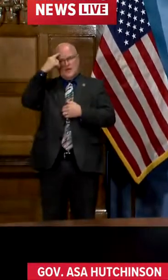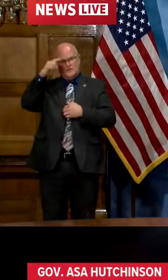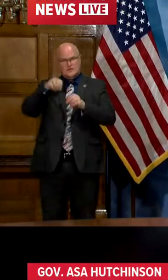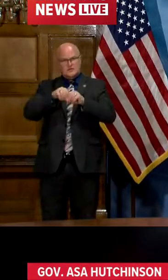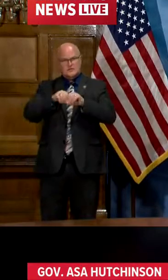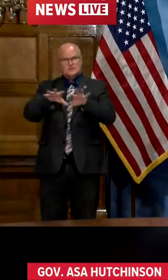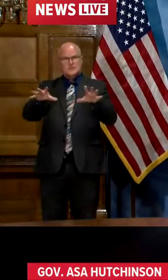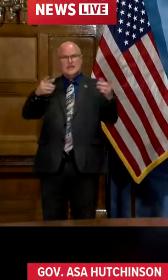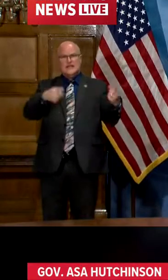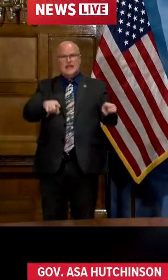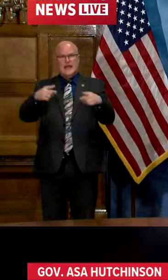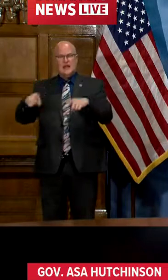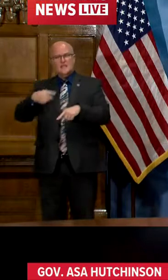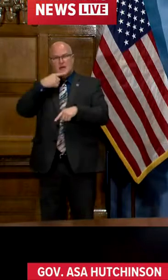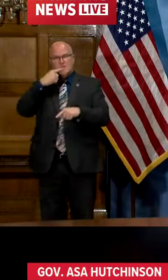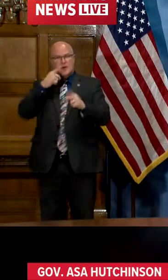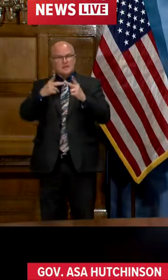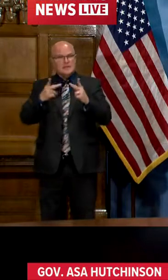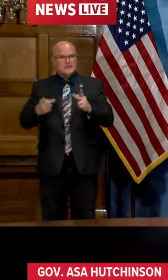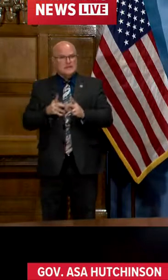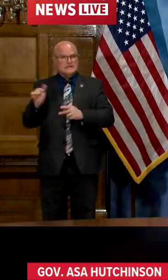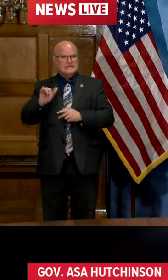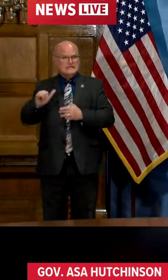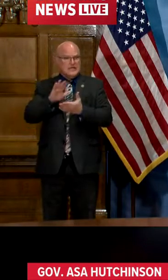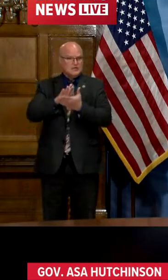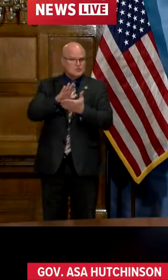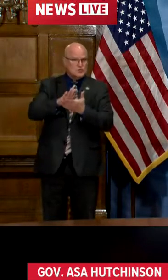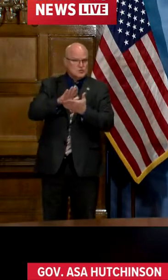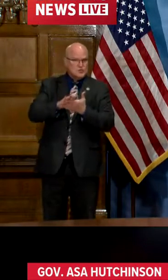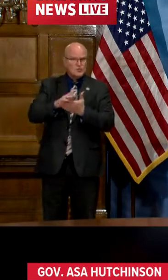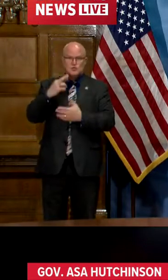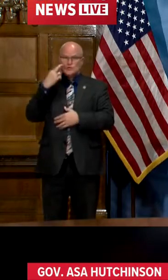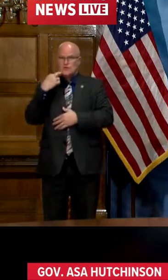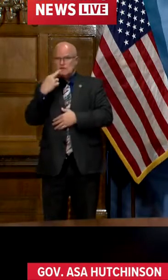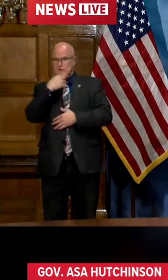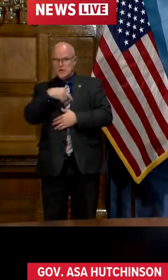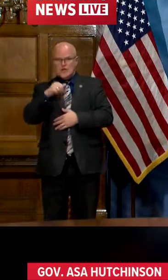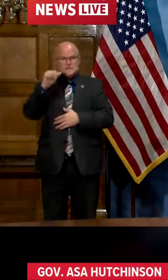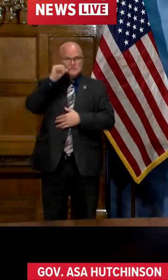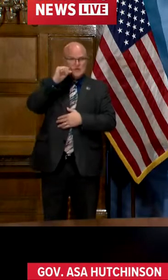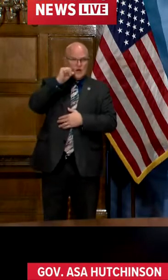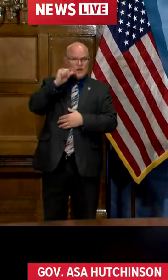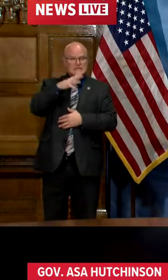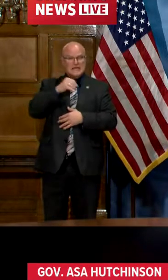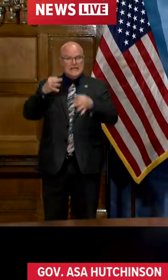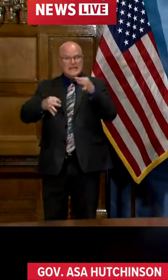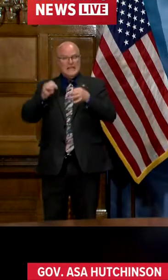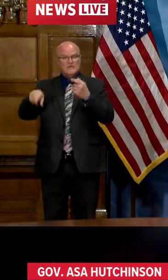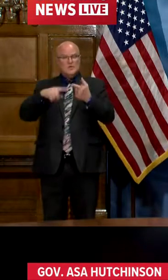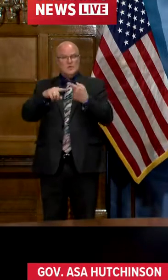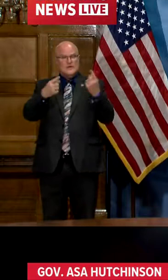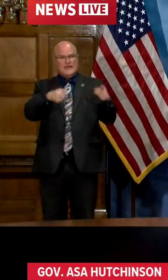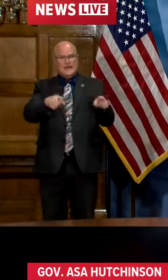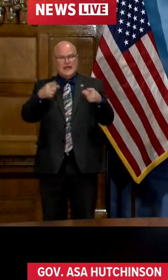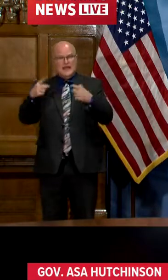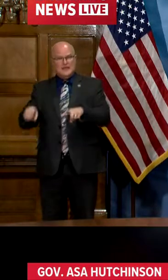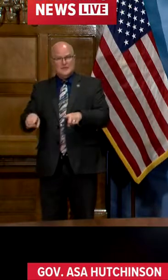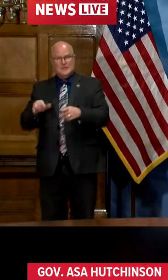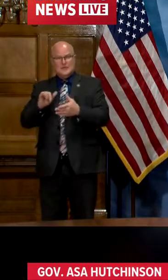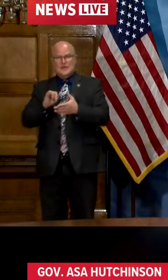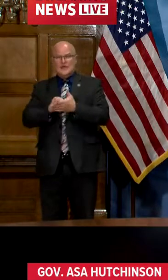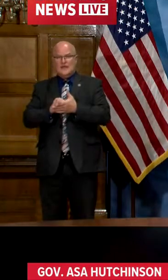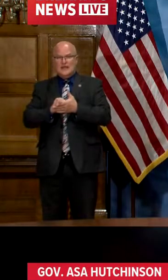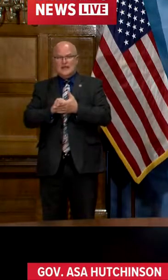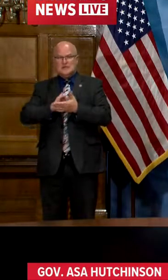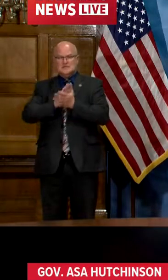spread to happen in public places like schools restaurants and bars and if and when that happens would that warrant